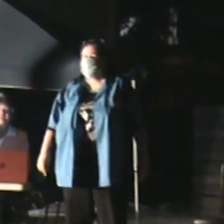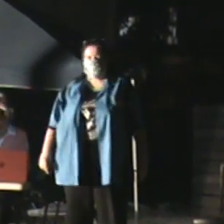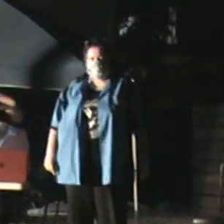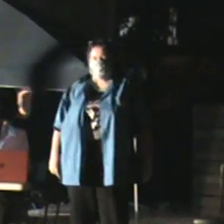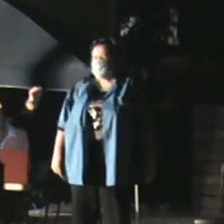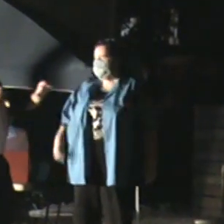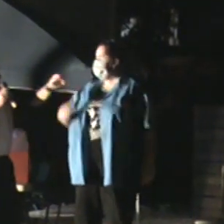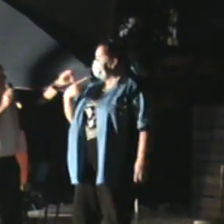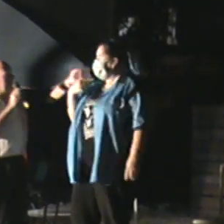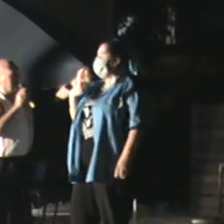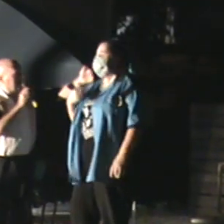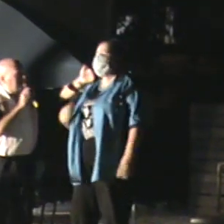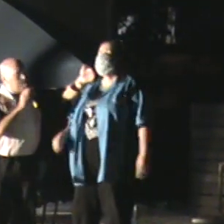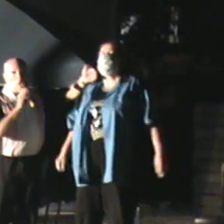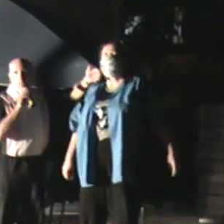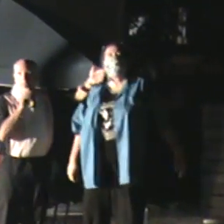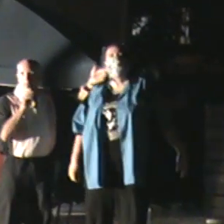her beard.